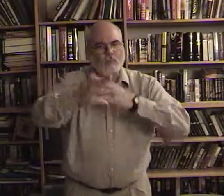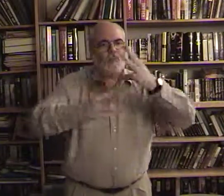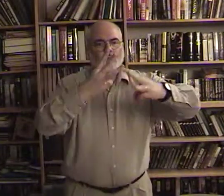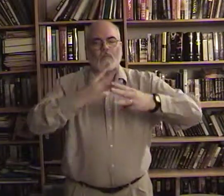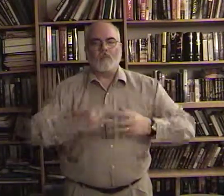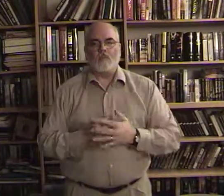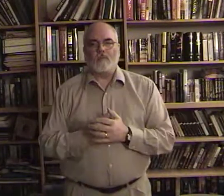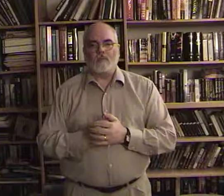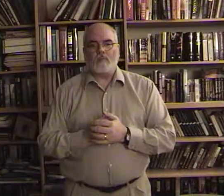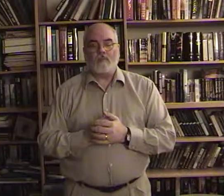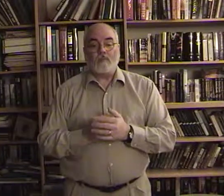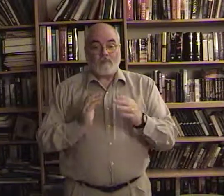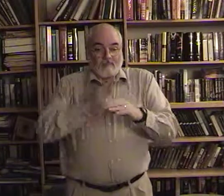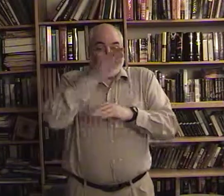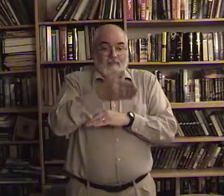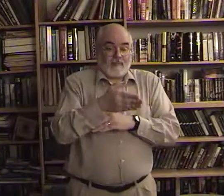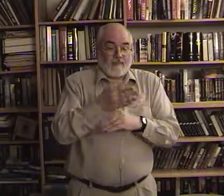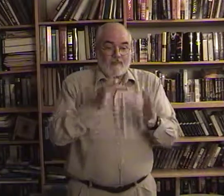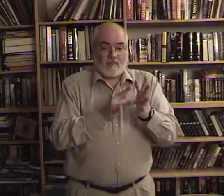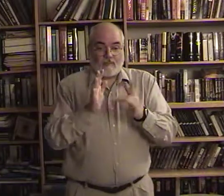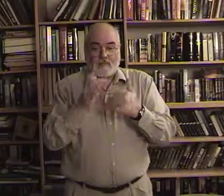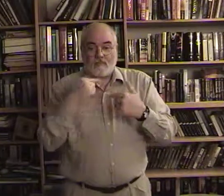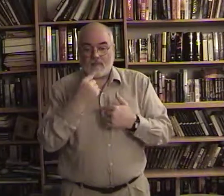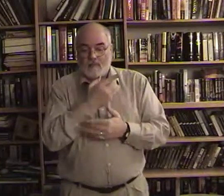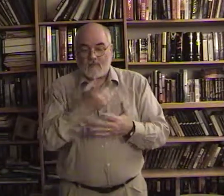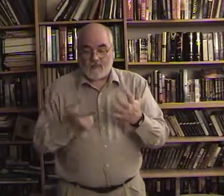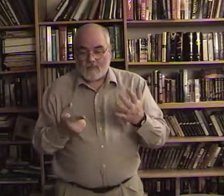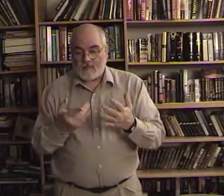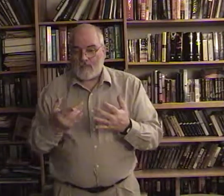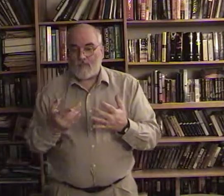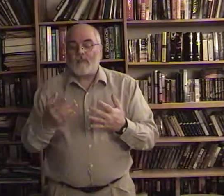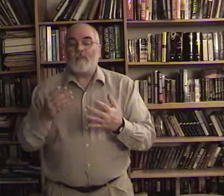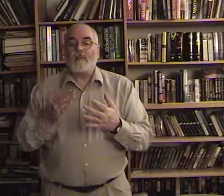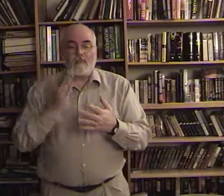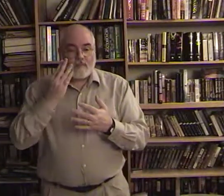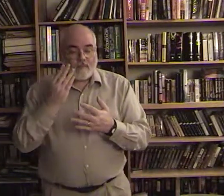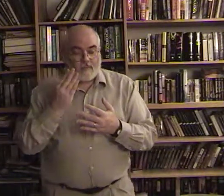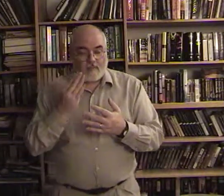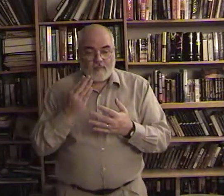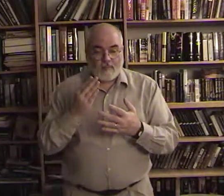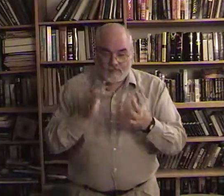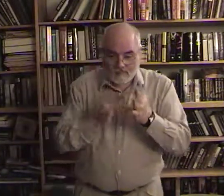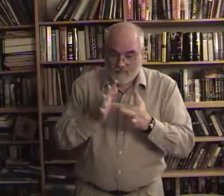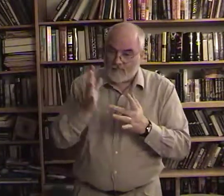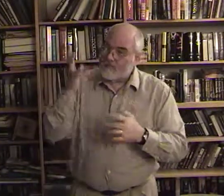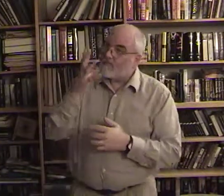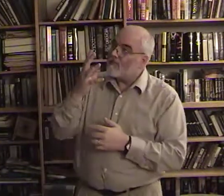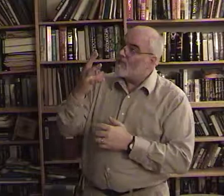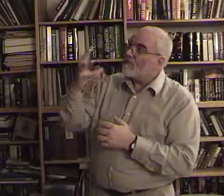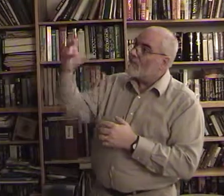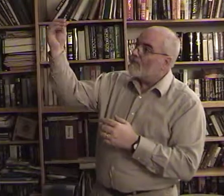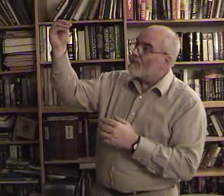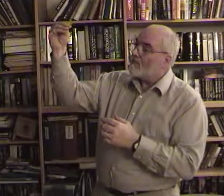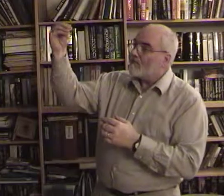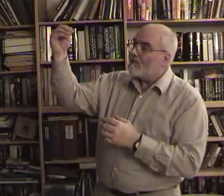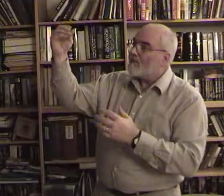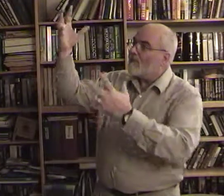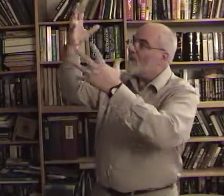After he said this, as they were watching, he was lifted up, and a cloud hit him from their